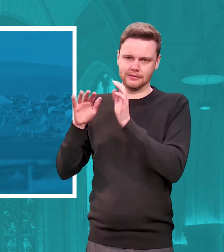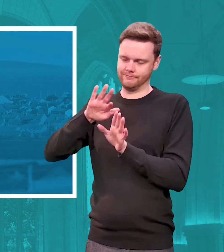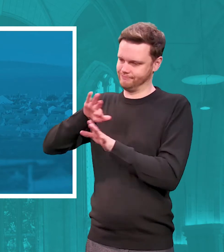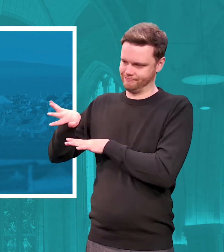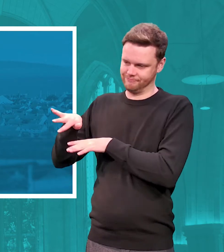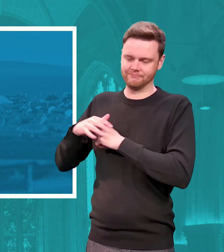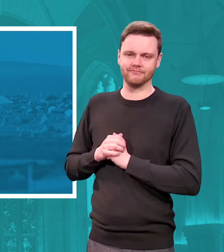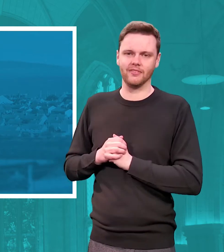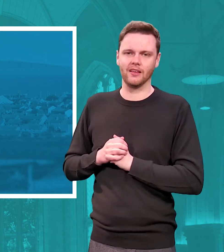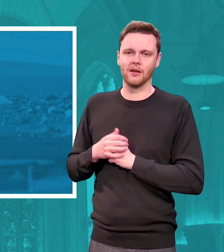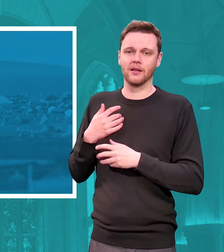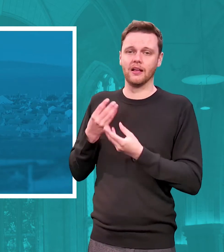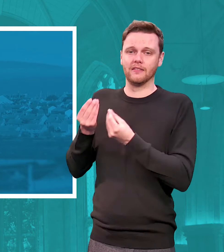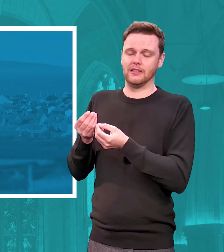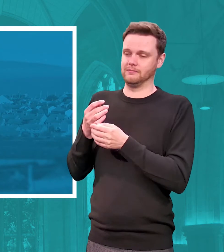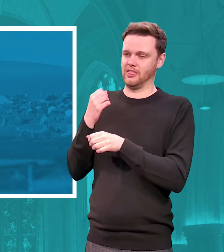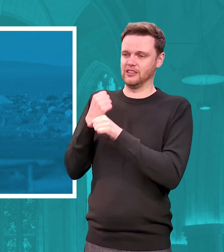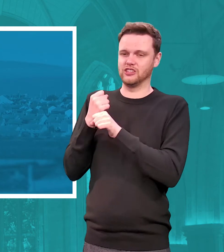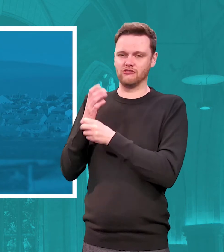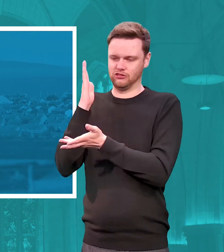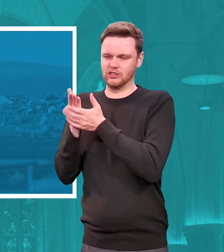colleagues in the general trustees